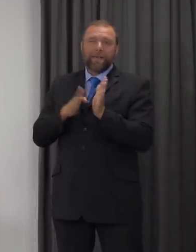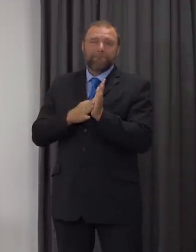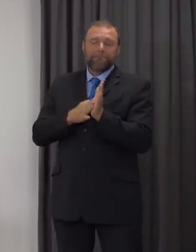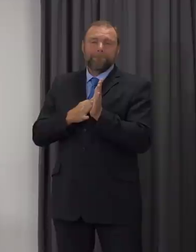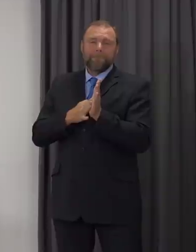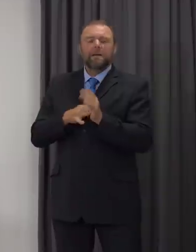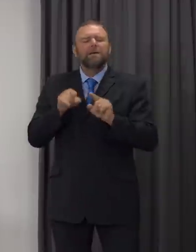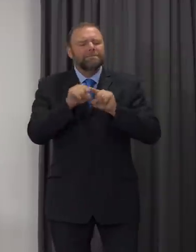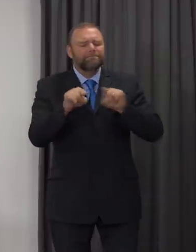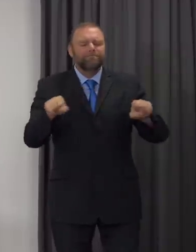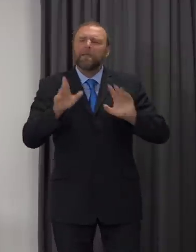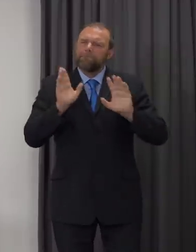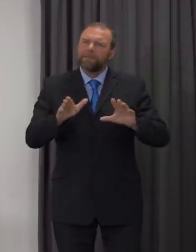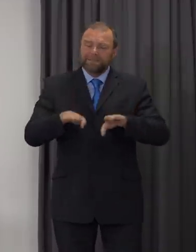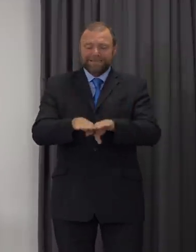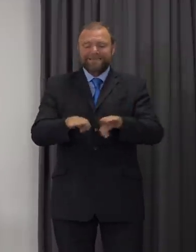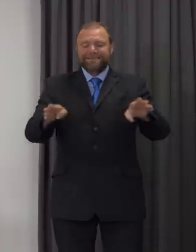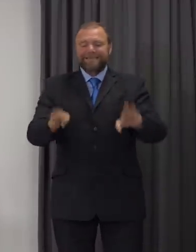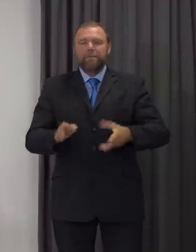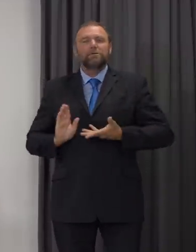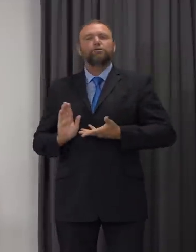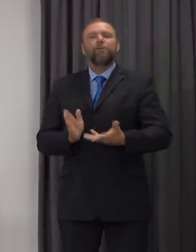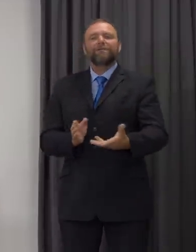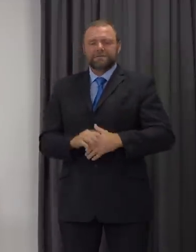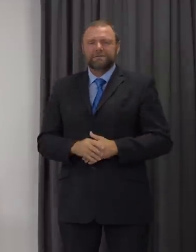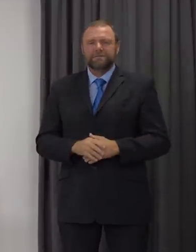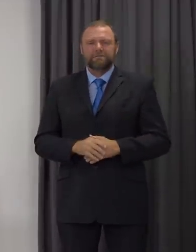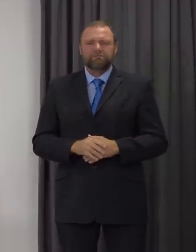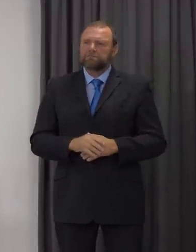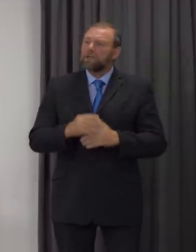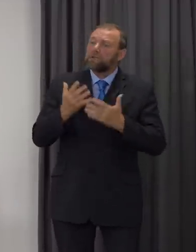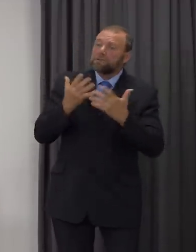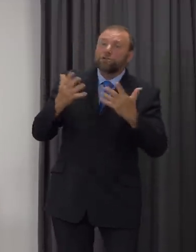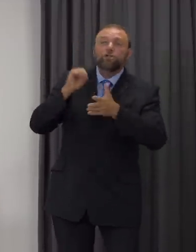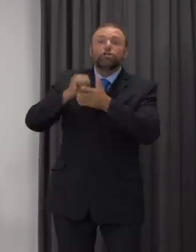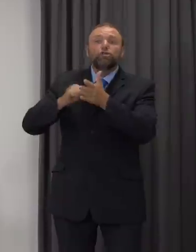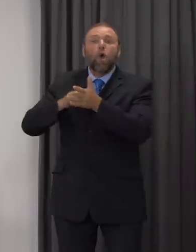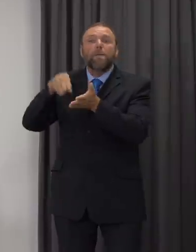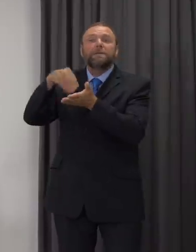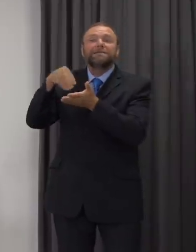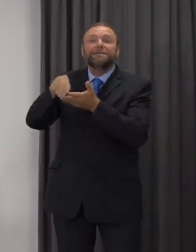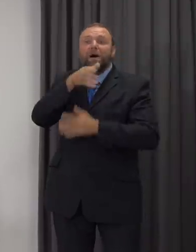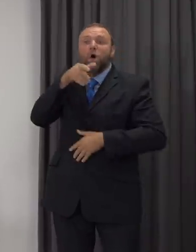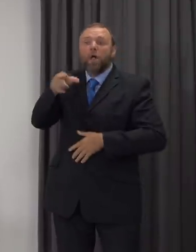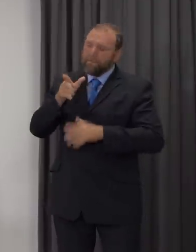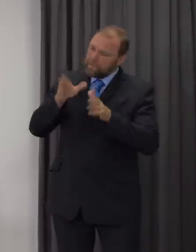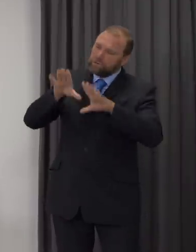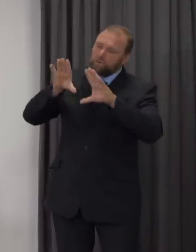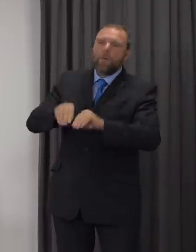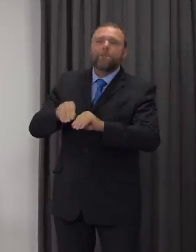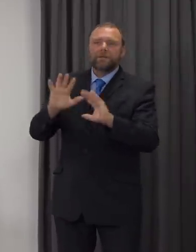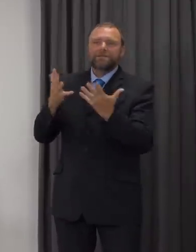table service only. Off licences, including supermarkets, will also have to stop selling alcohol